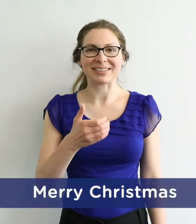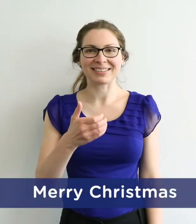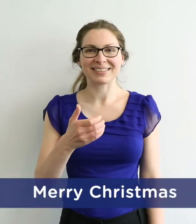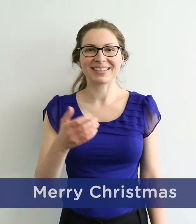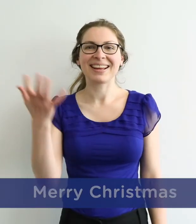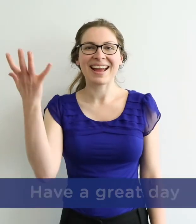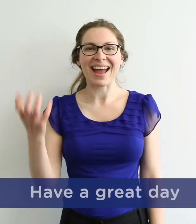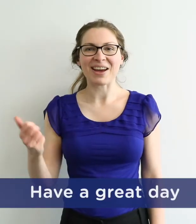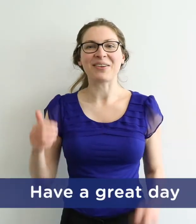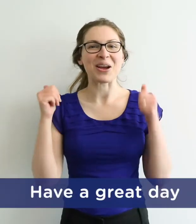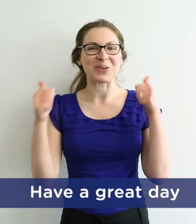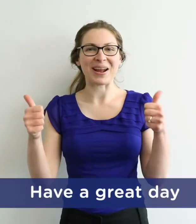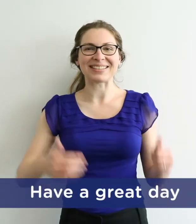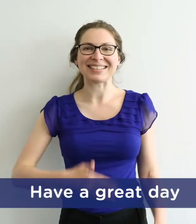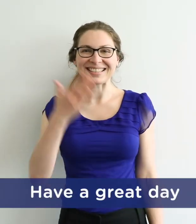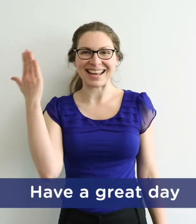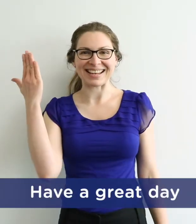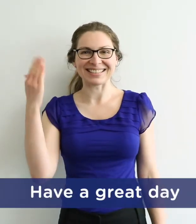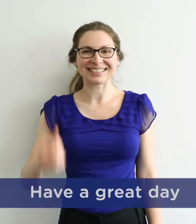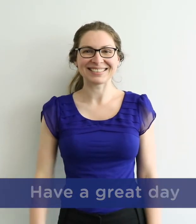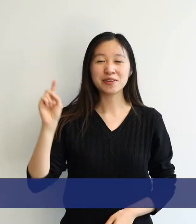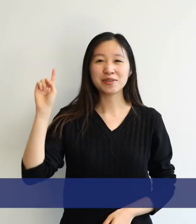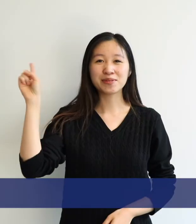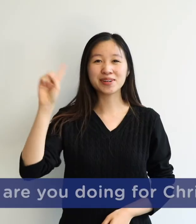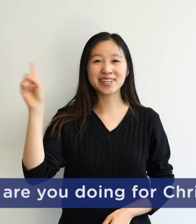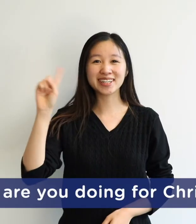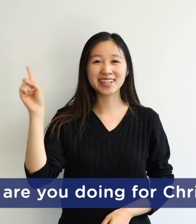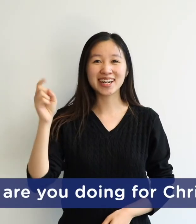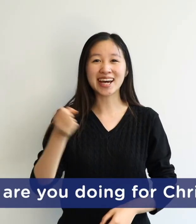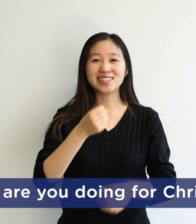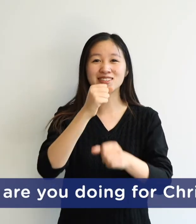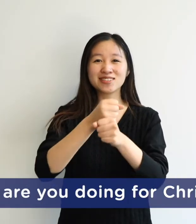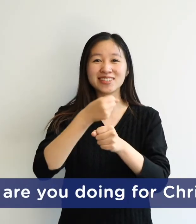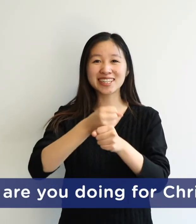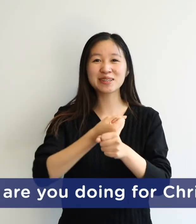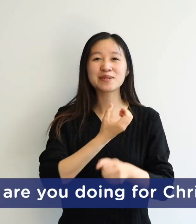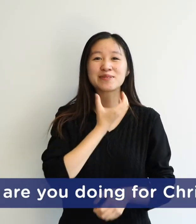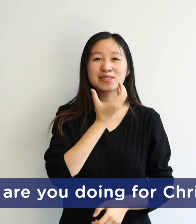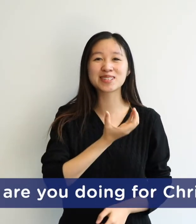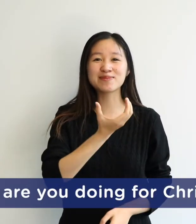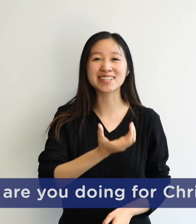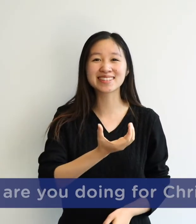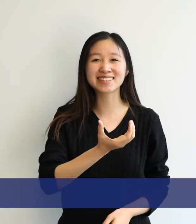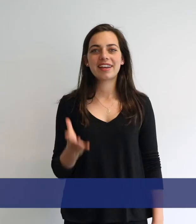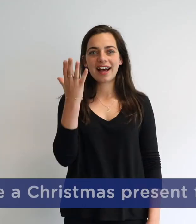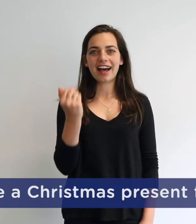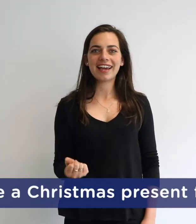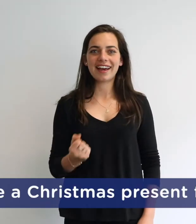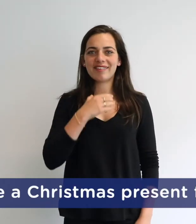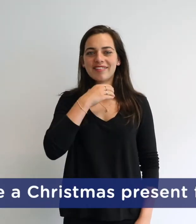have a great day what are you doing for Christmas I have